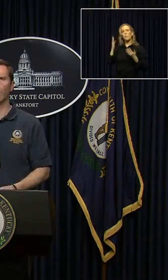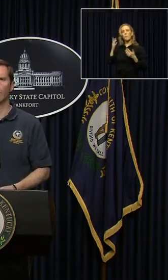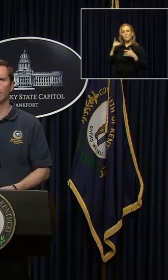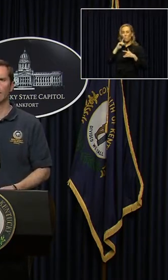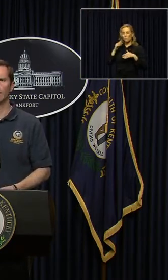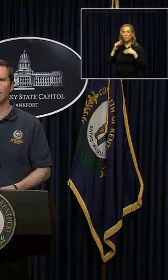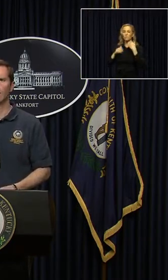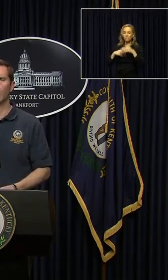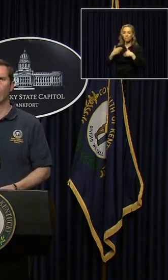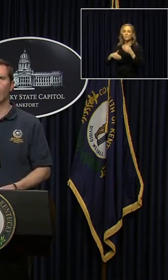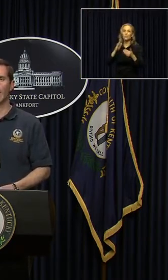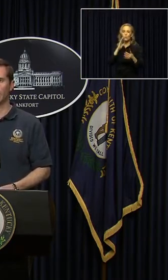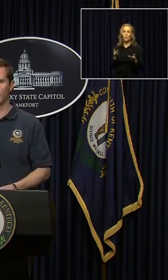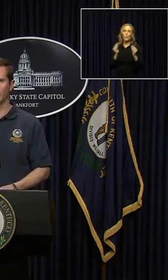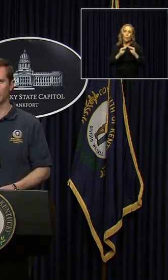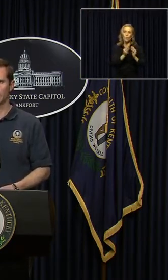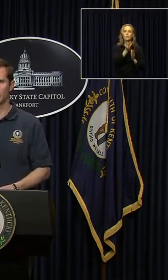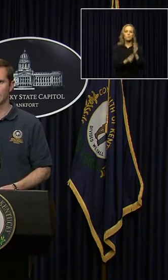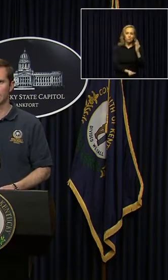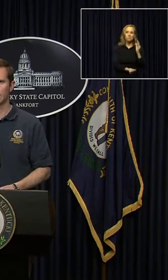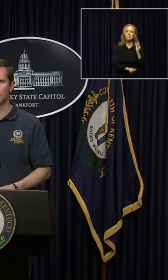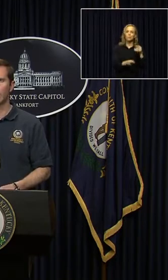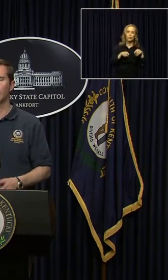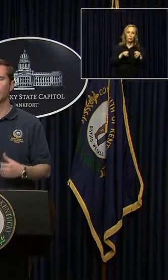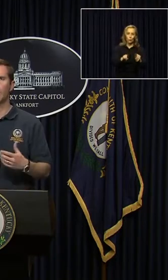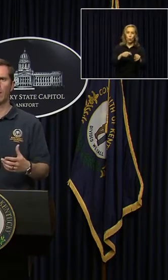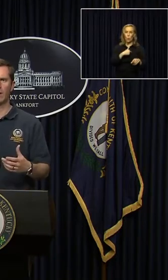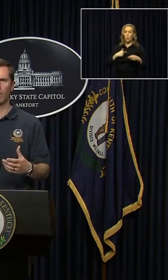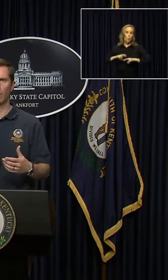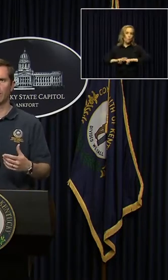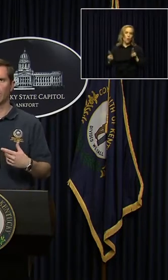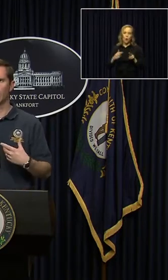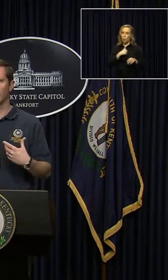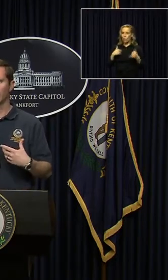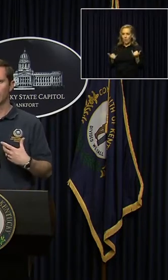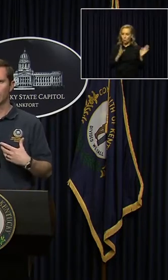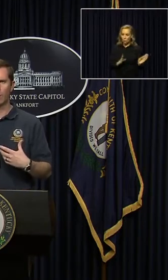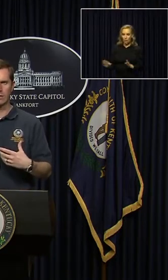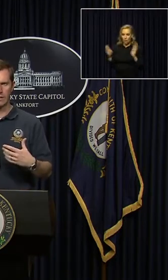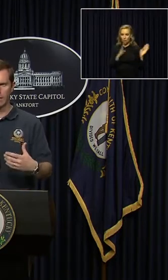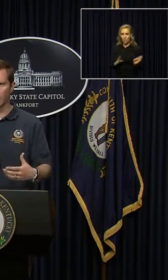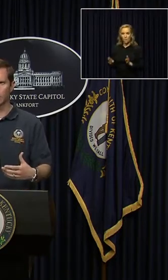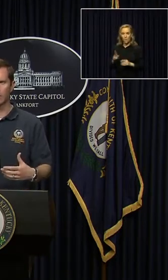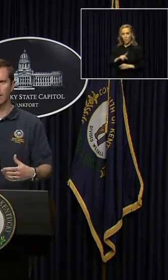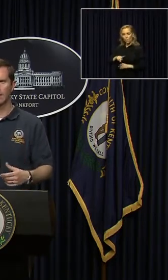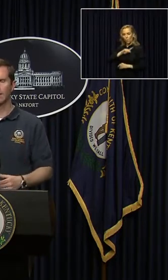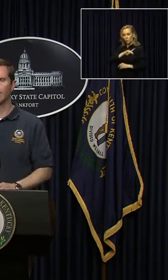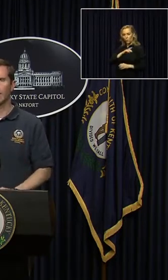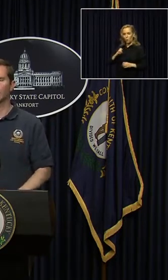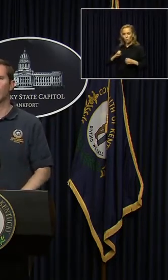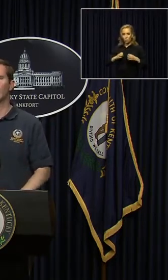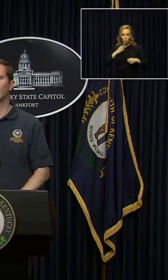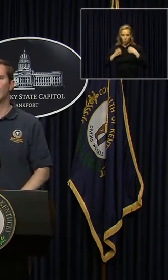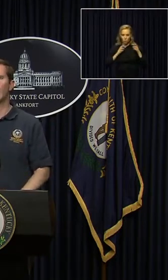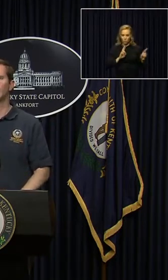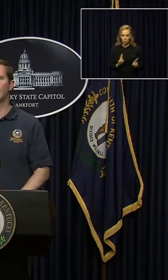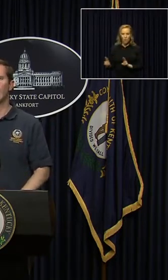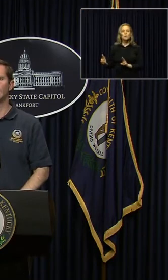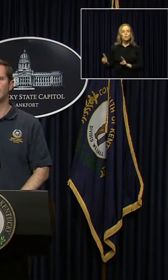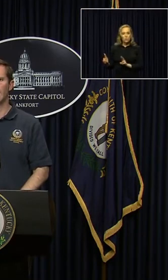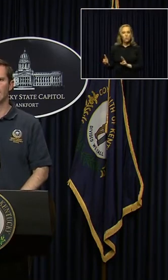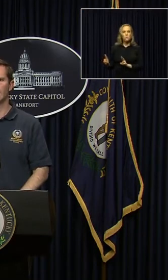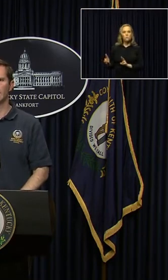as we go. But we are ready for this. We've been preparing for it both personally and emotionally as well